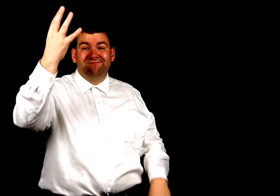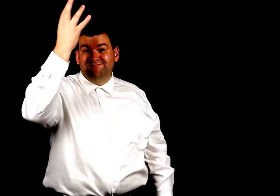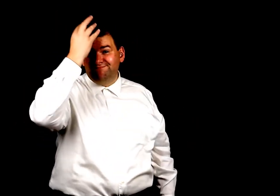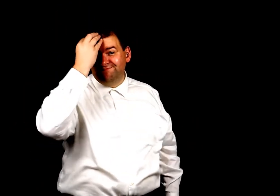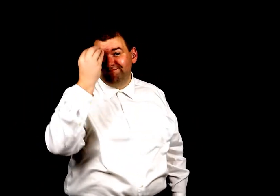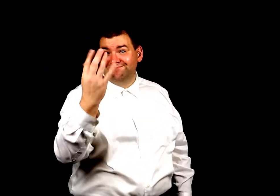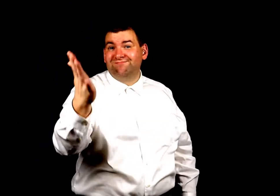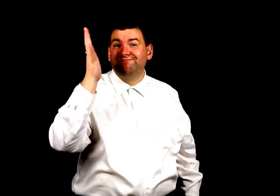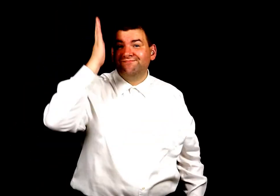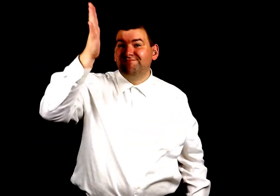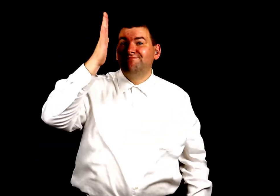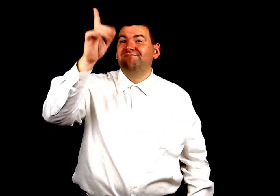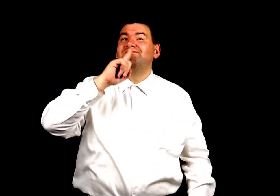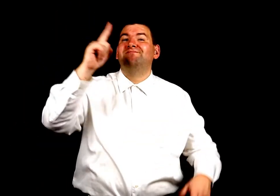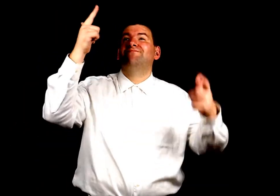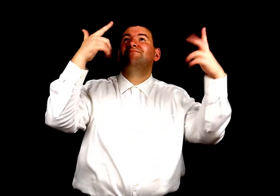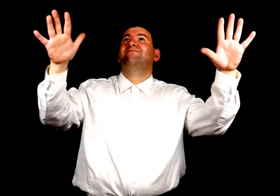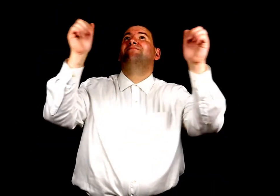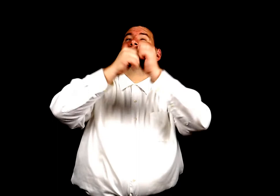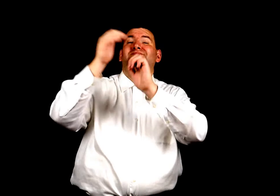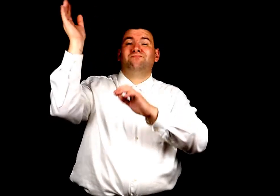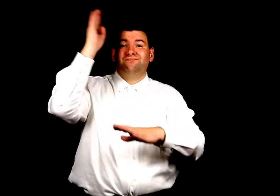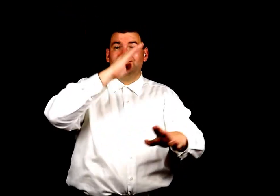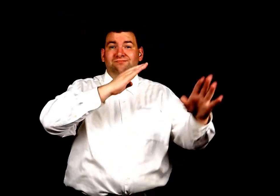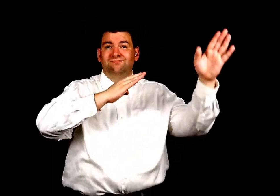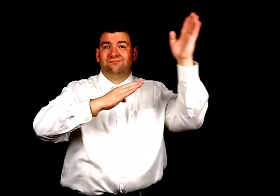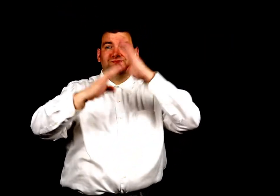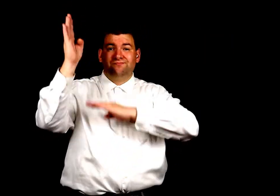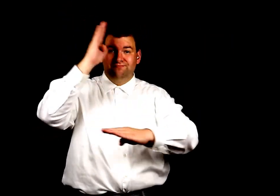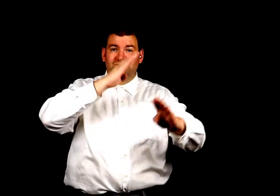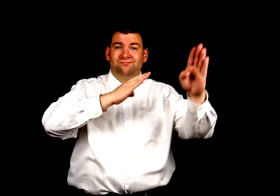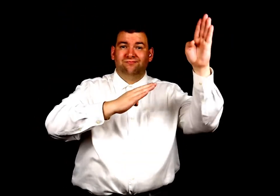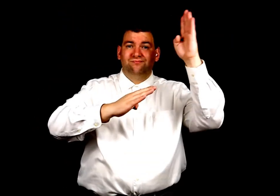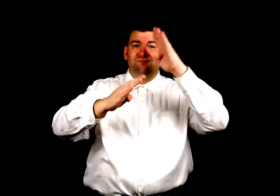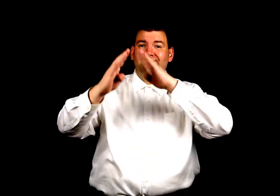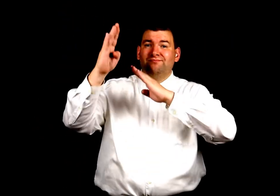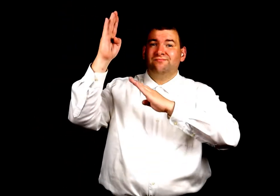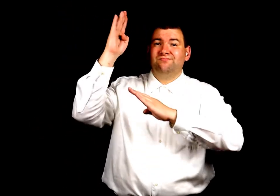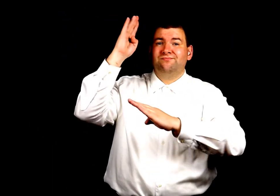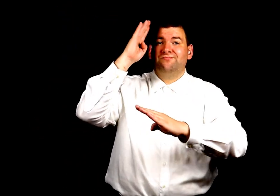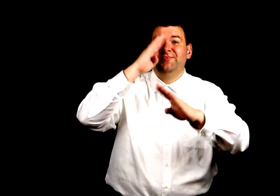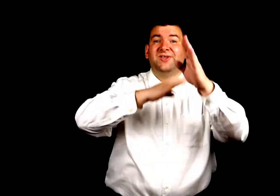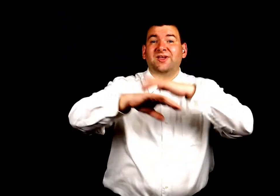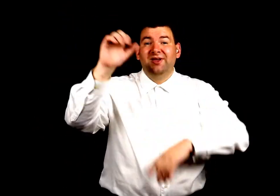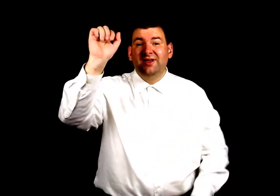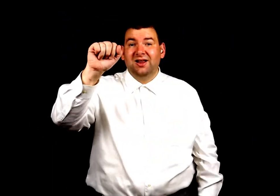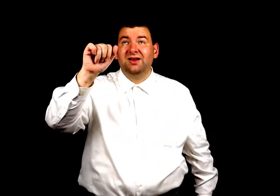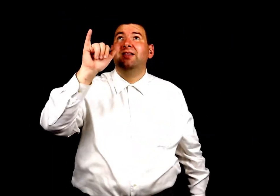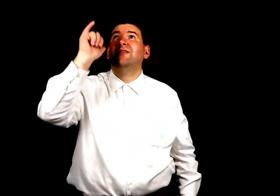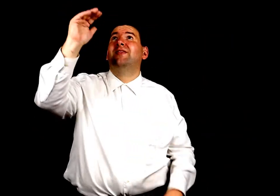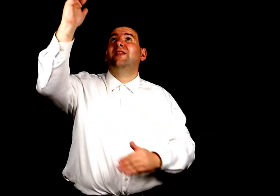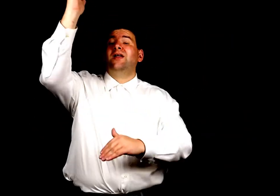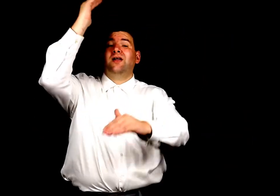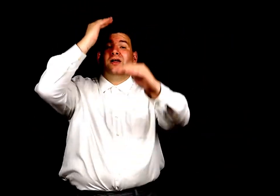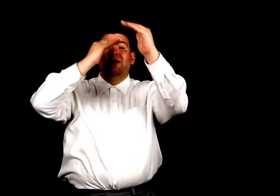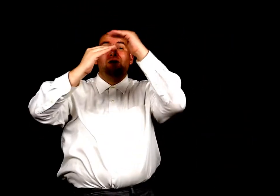We'll soon be done with troubles and trials Yes, in that home